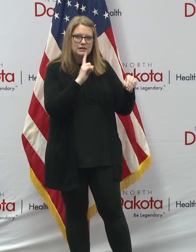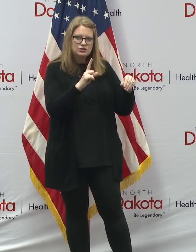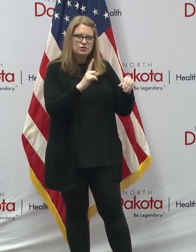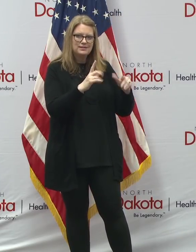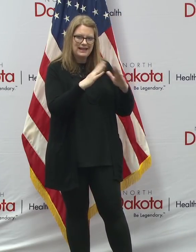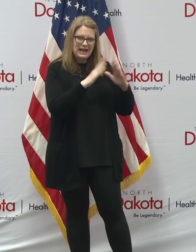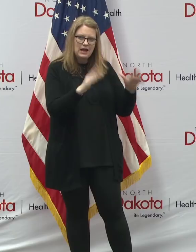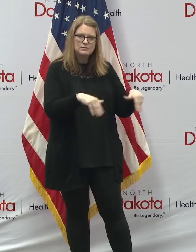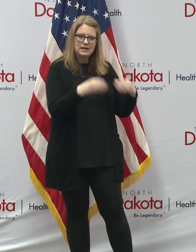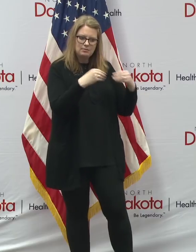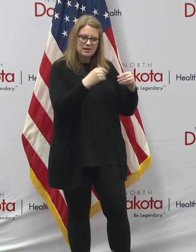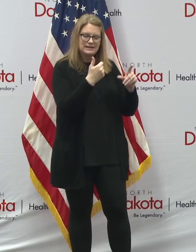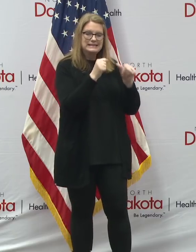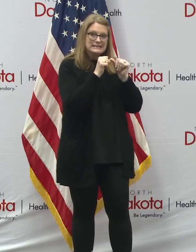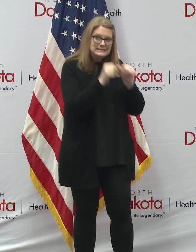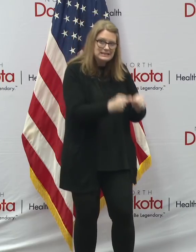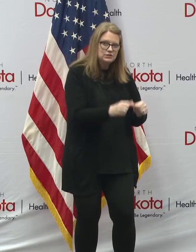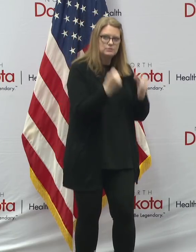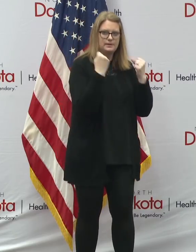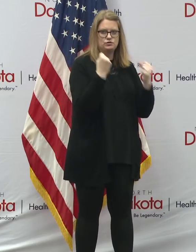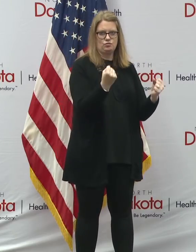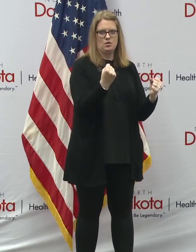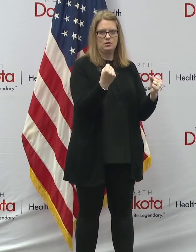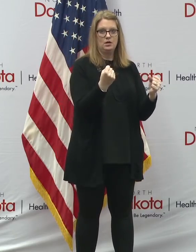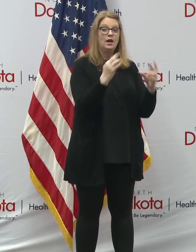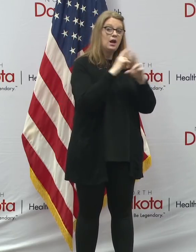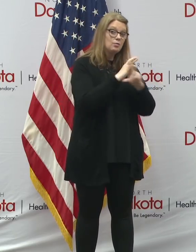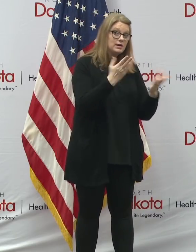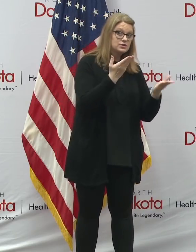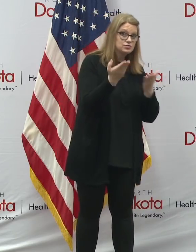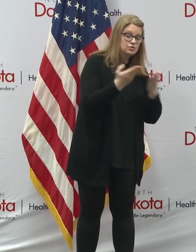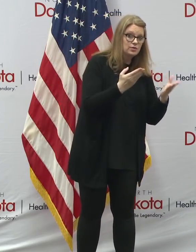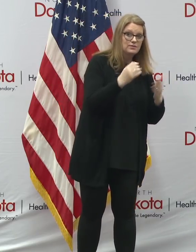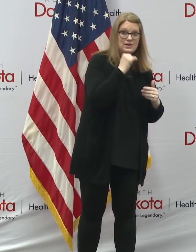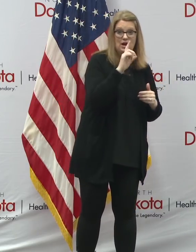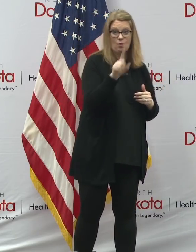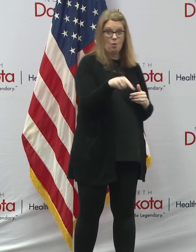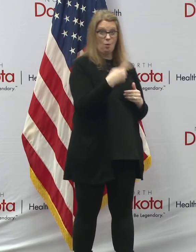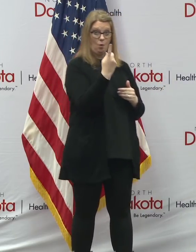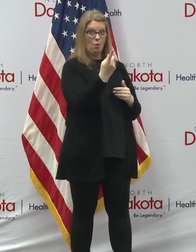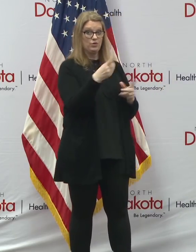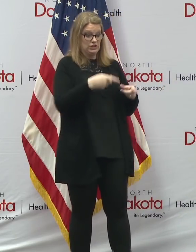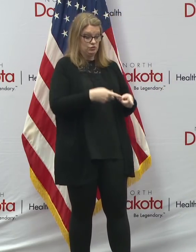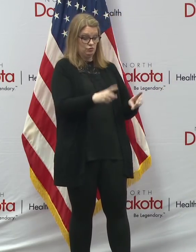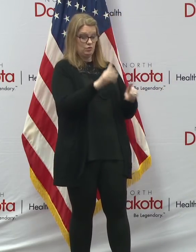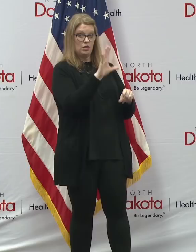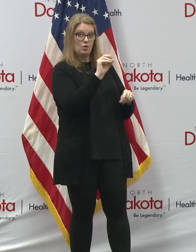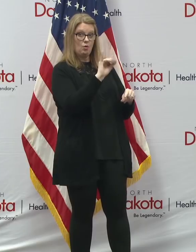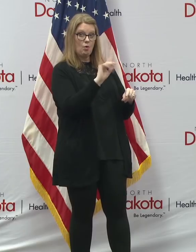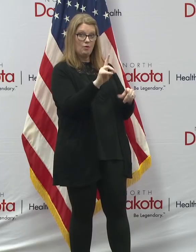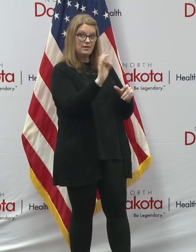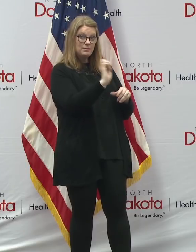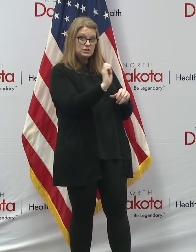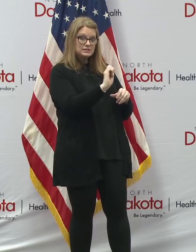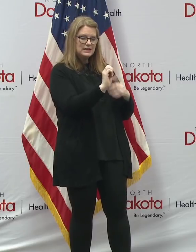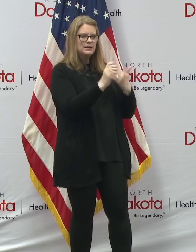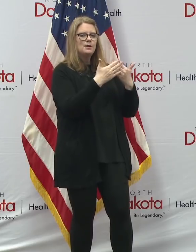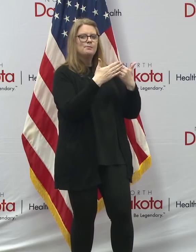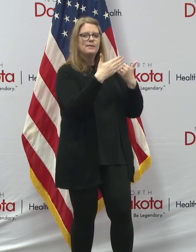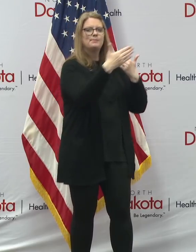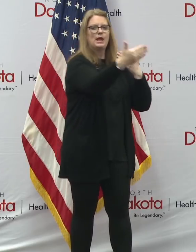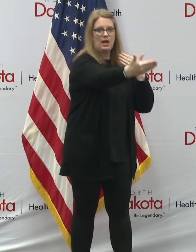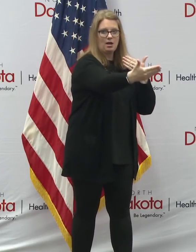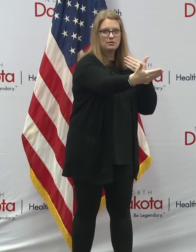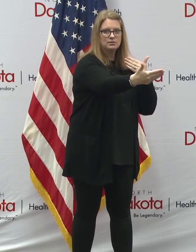in North Dakota will be strong and ready to serve not only during the COVID emergency, but well beyond. It is